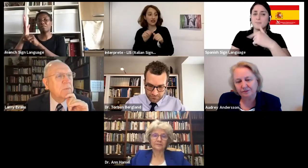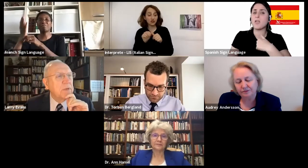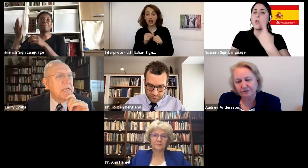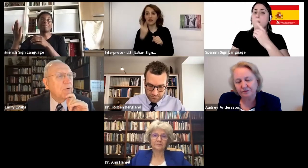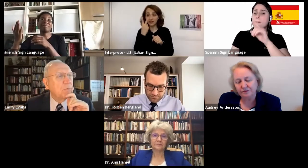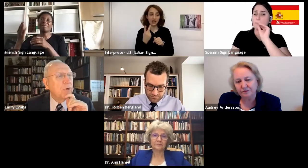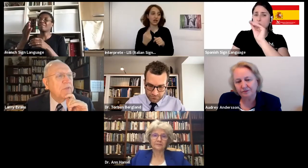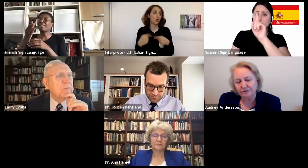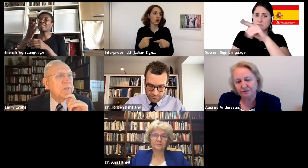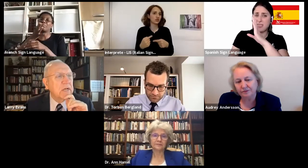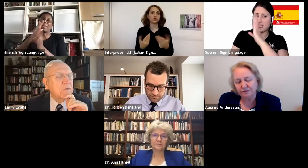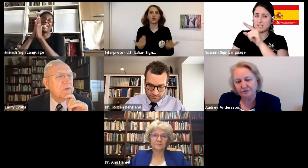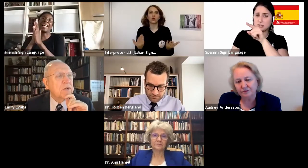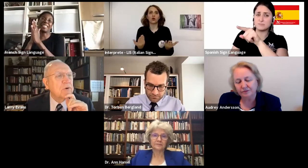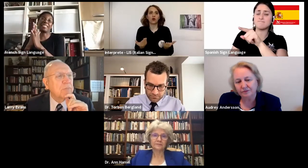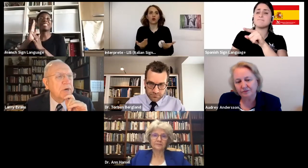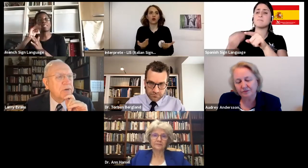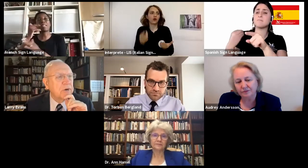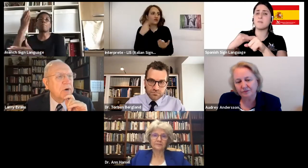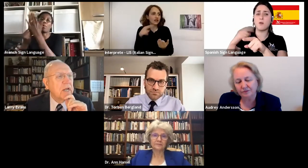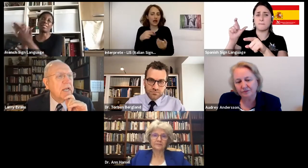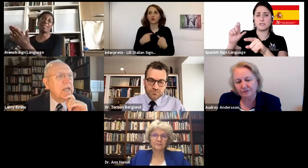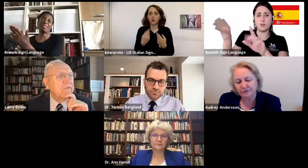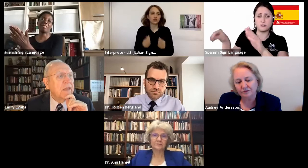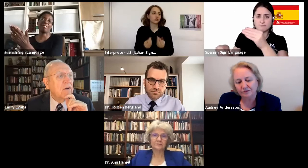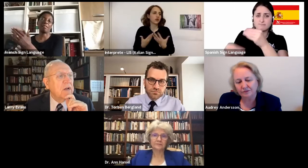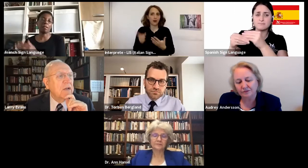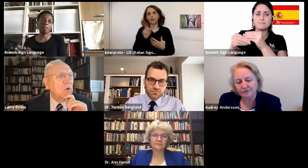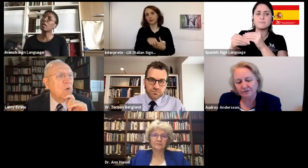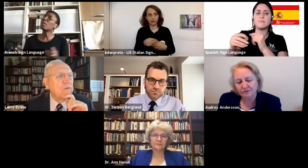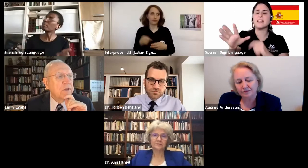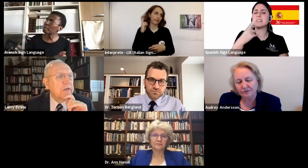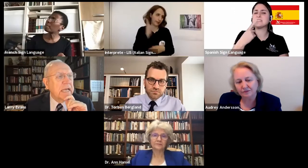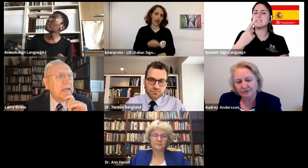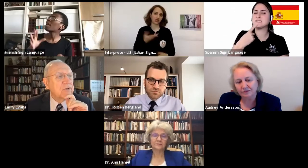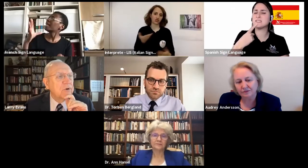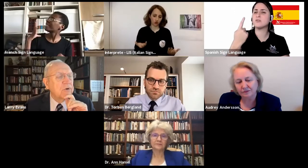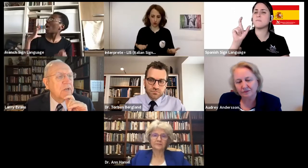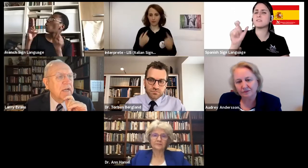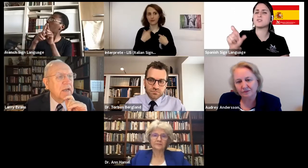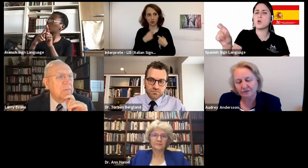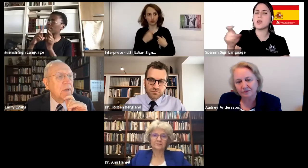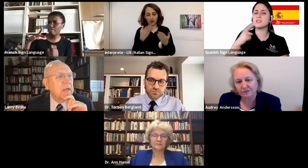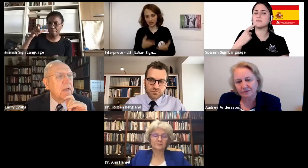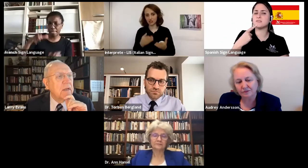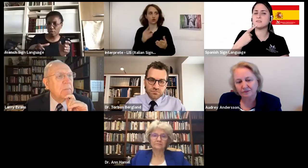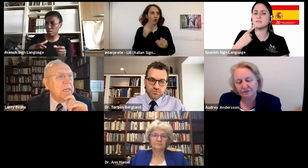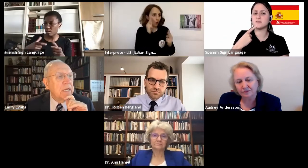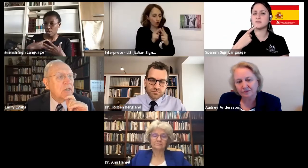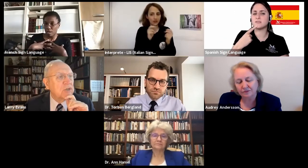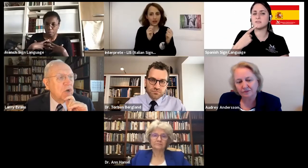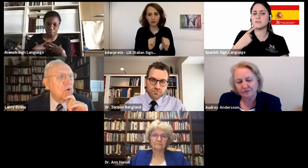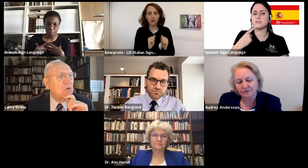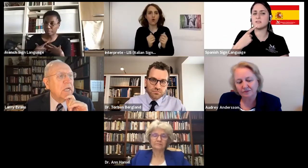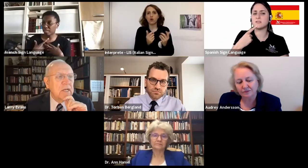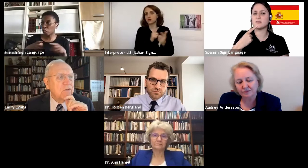made, some people put themselves under pressure if they are not over it at a certain time. But